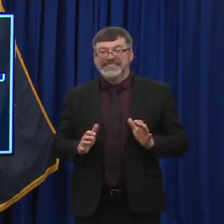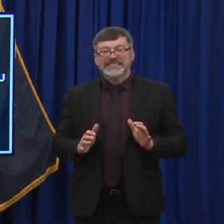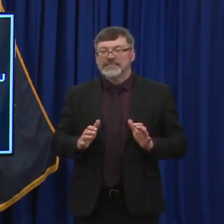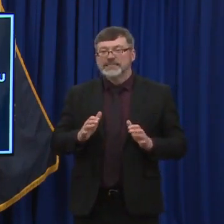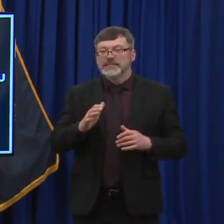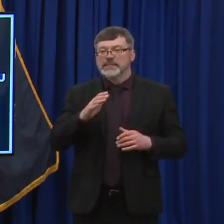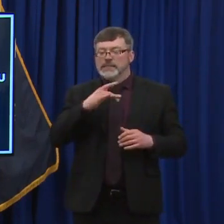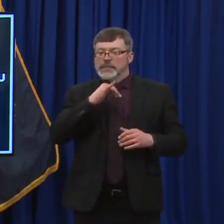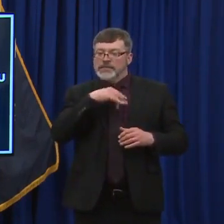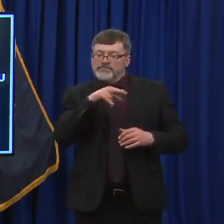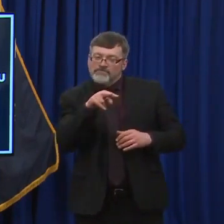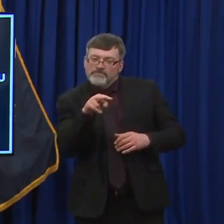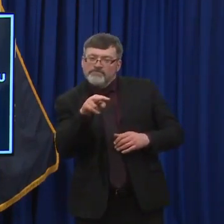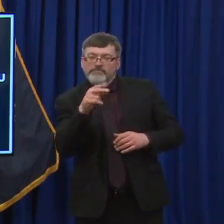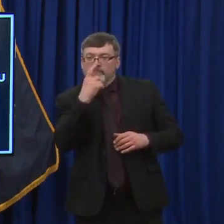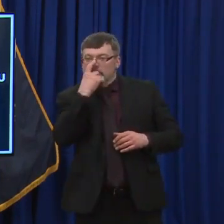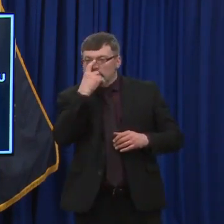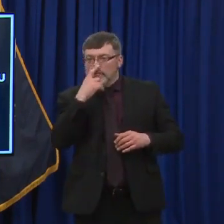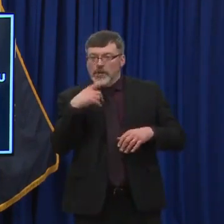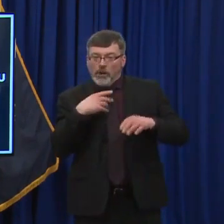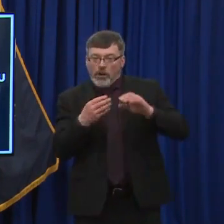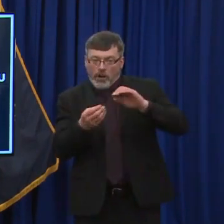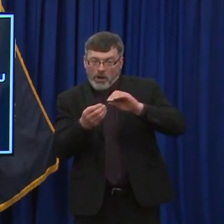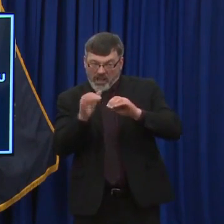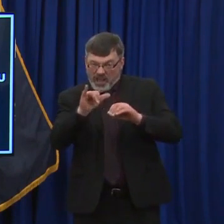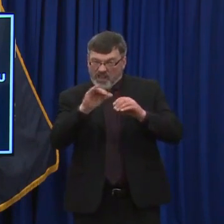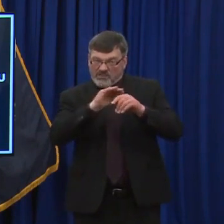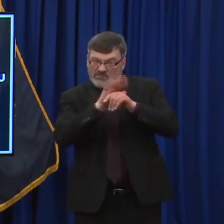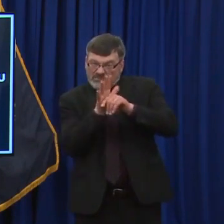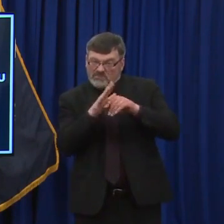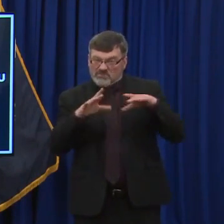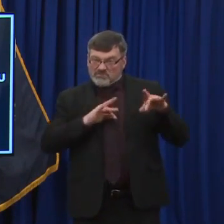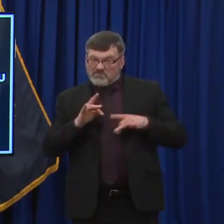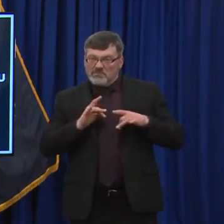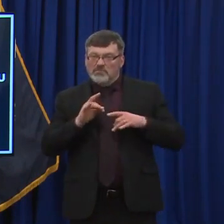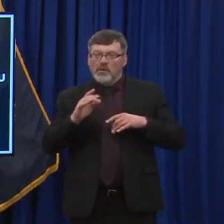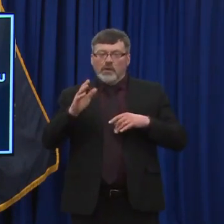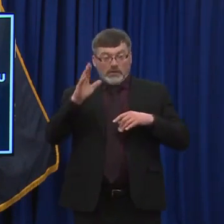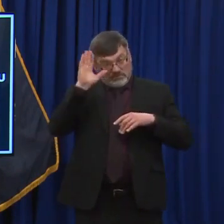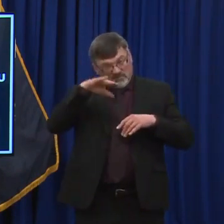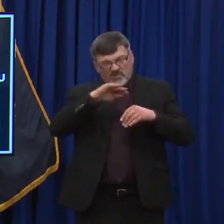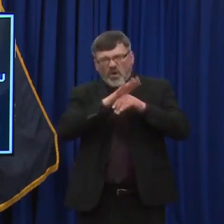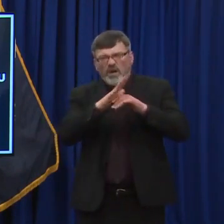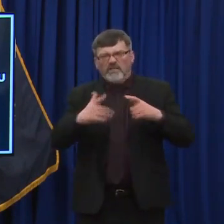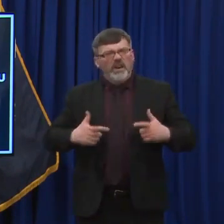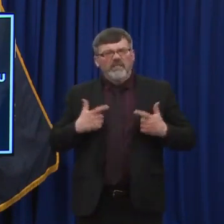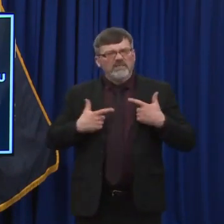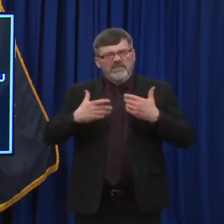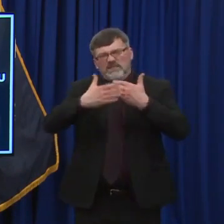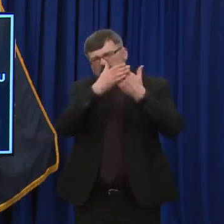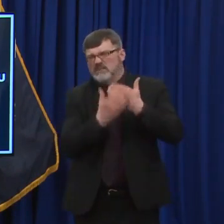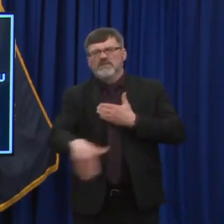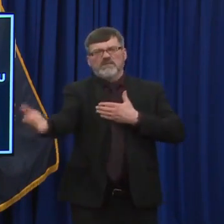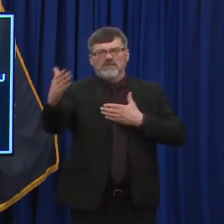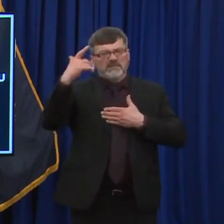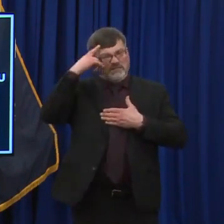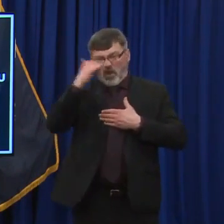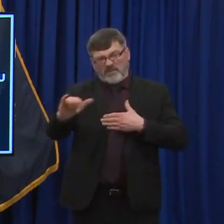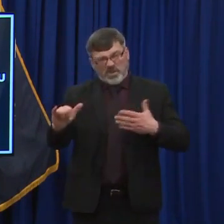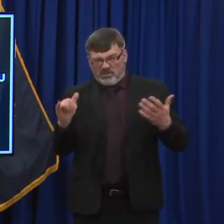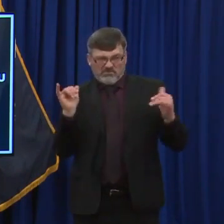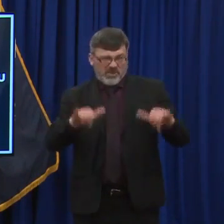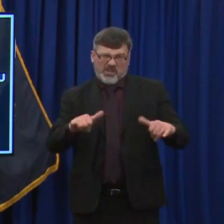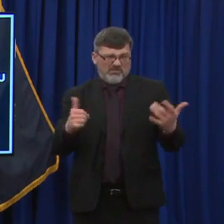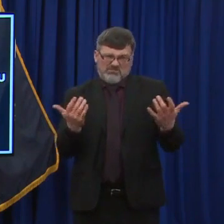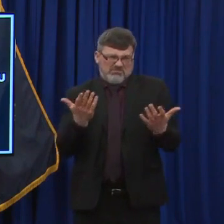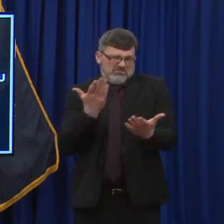see, I've always said, we're going to have COVID in some level for potentially some time, maybe forever. Who knows? It's really about getting